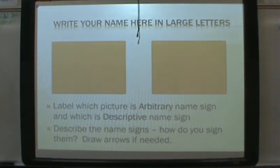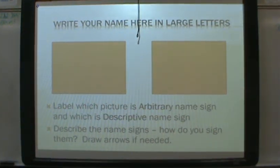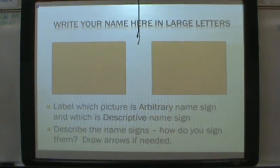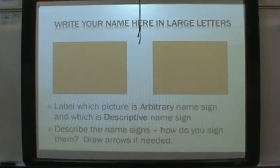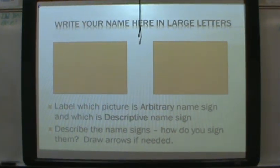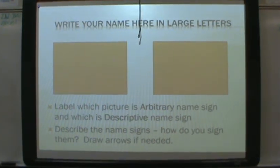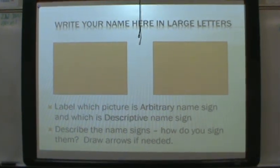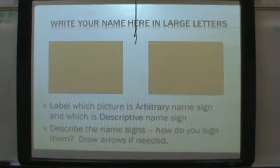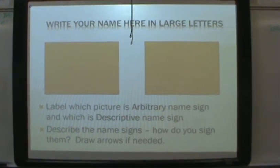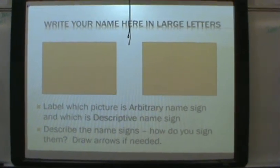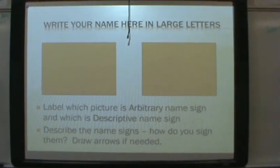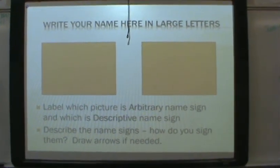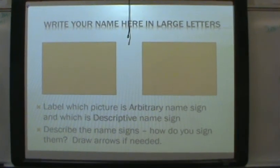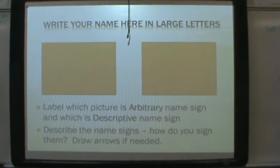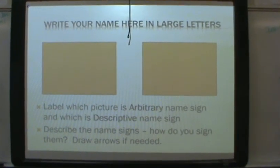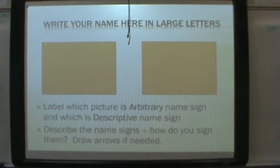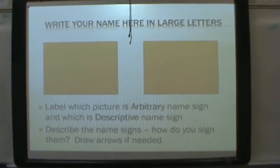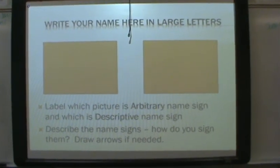We'll This you.